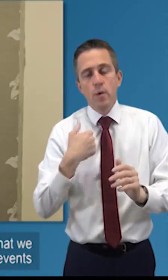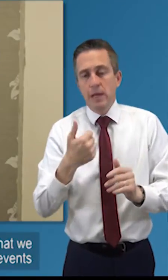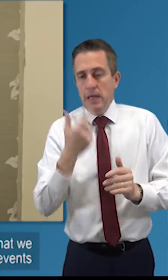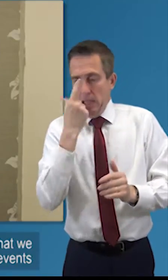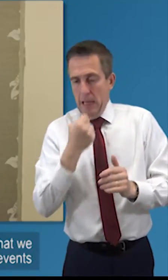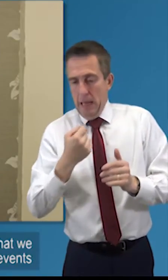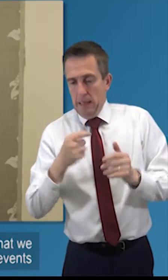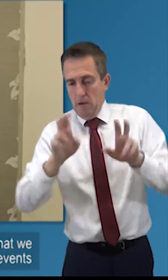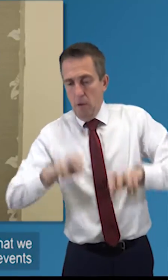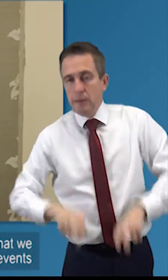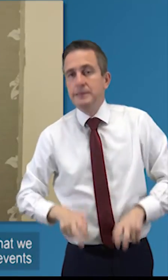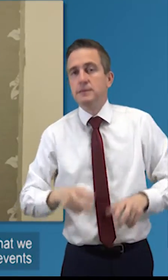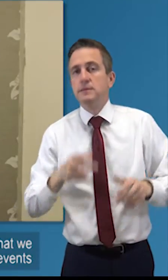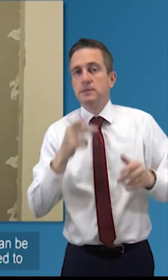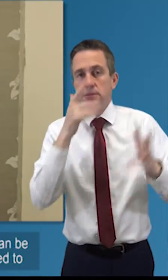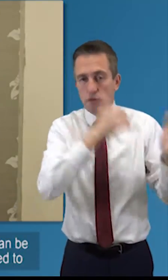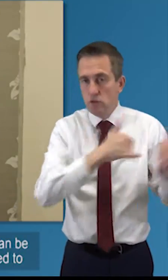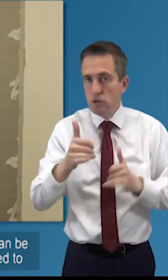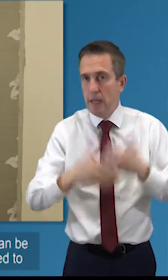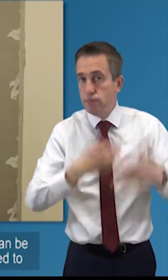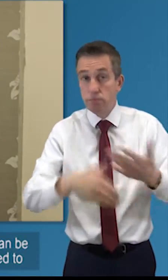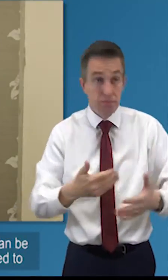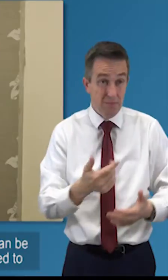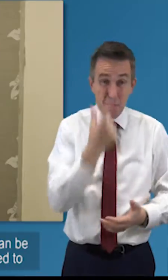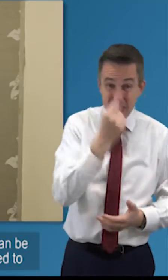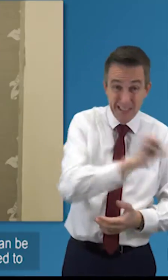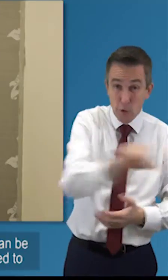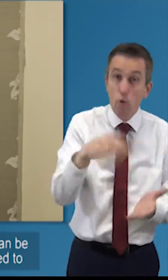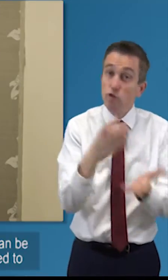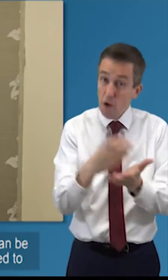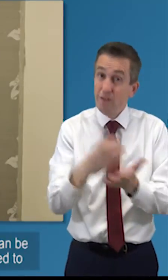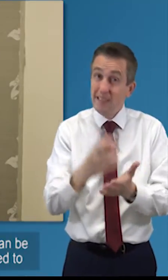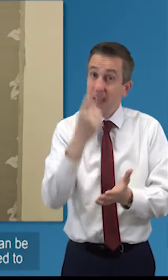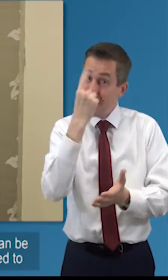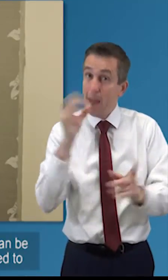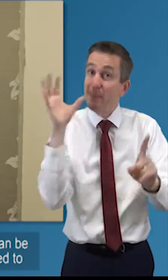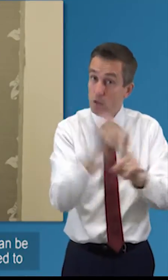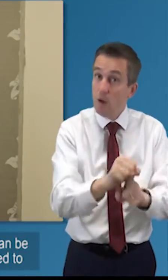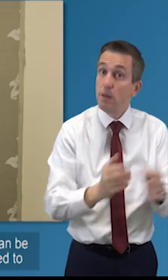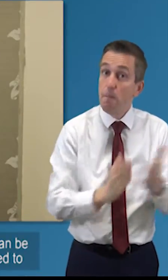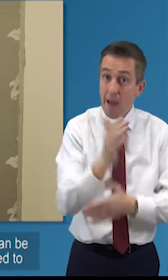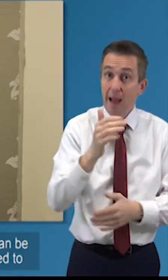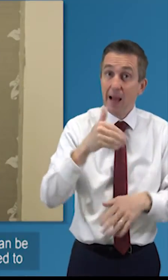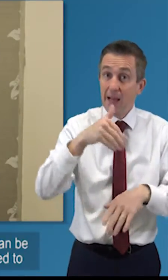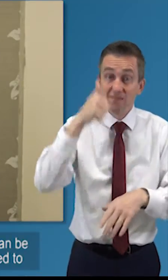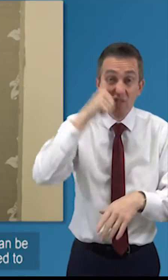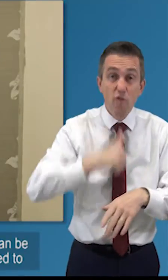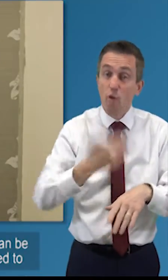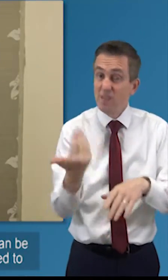to us in terms of the notifiable events regime but anyone can be a target your charity can be a target